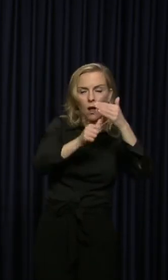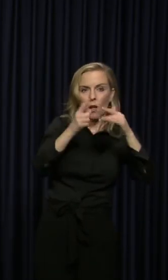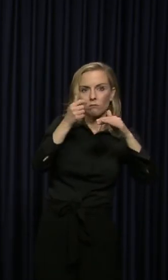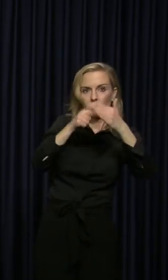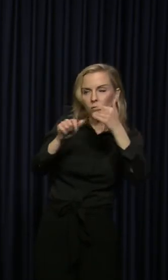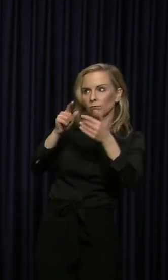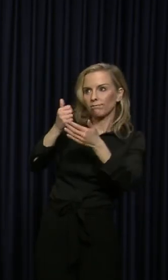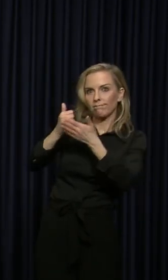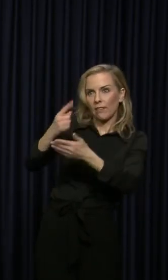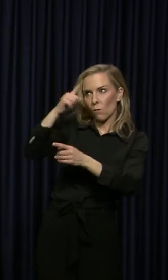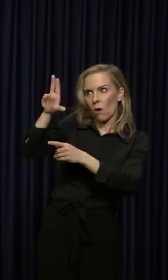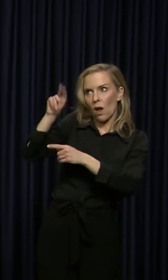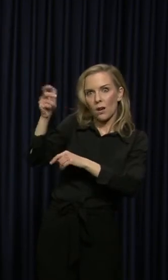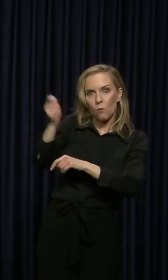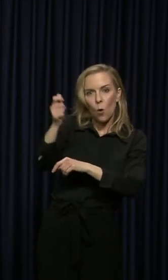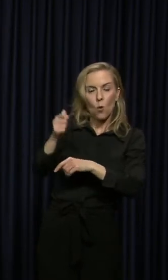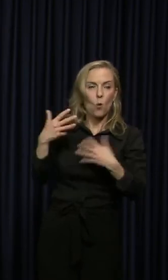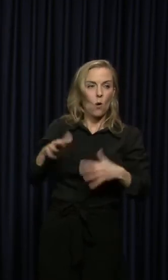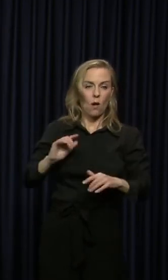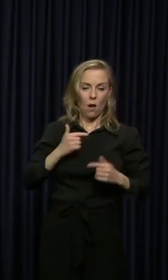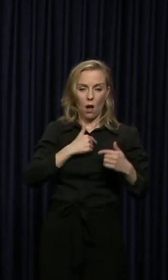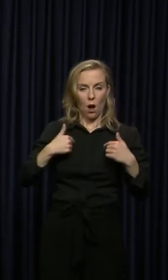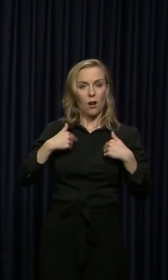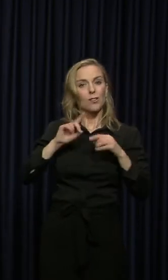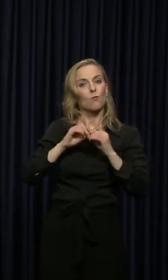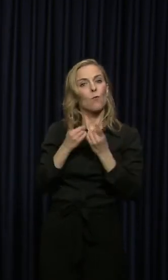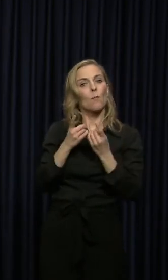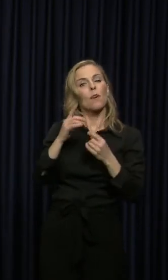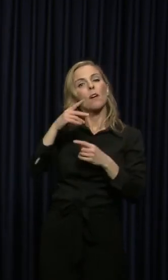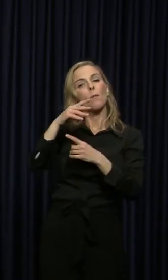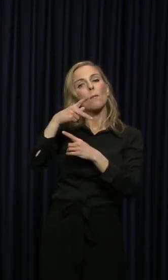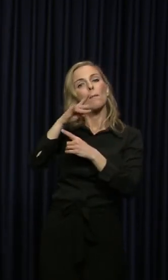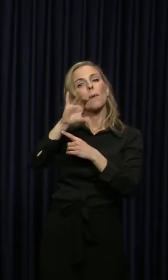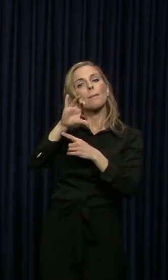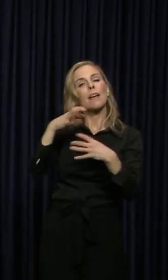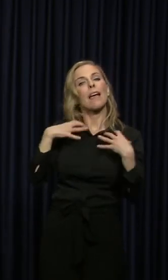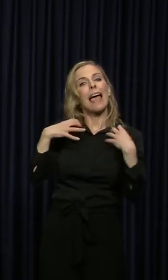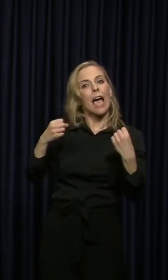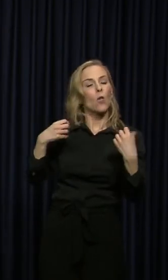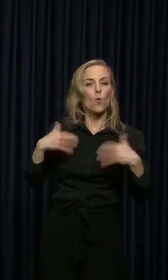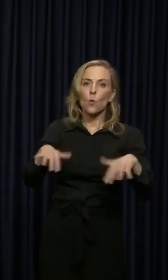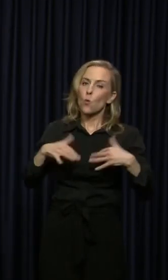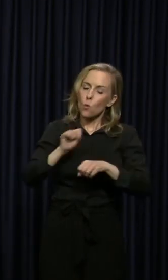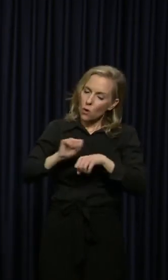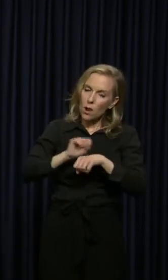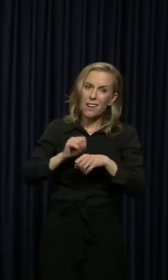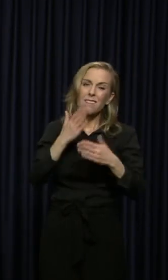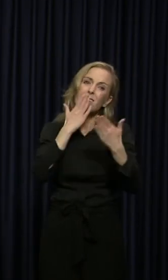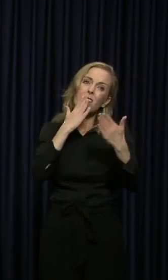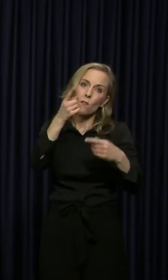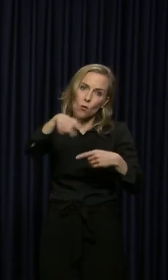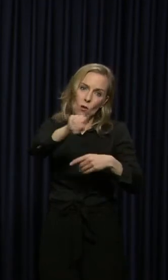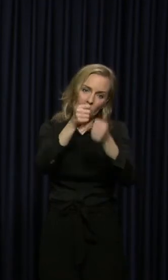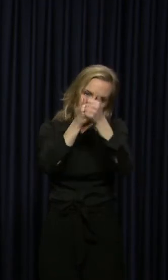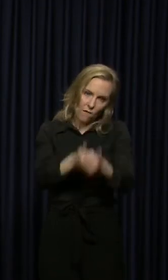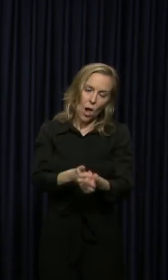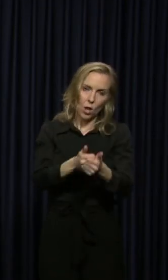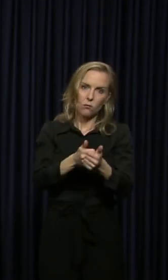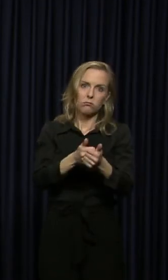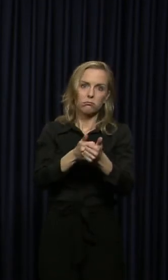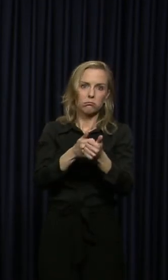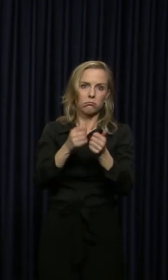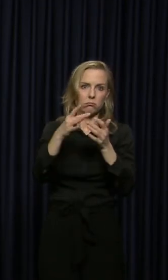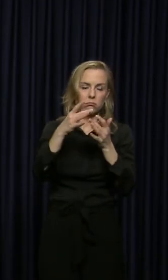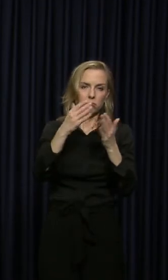uh, everybody that's working so hard, our Department of Public Health. Uh, but also thank you to everybody out there that's following the guidance. We need you.